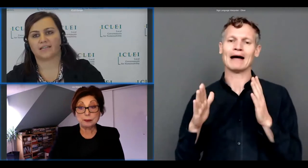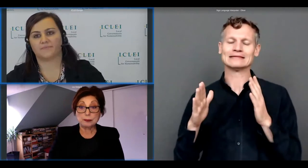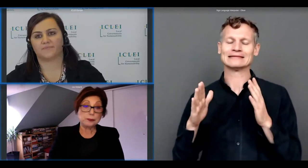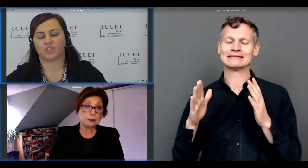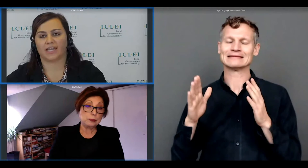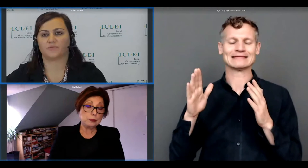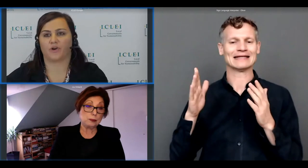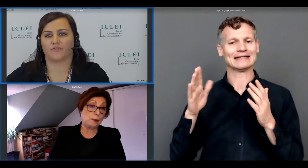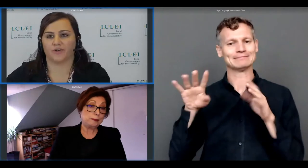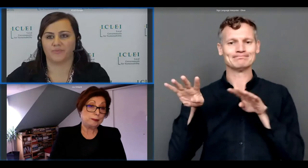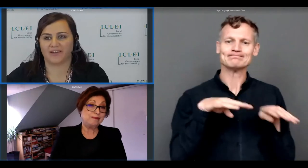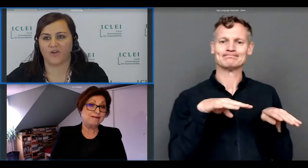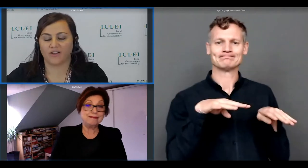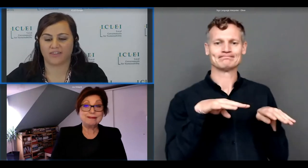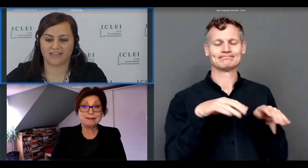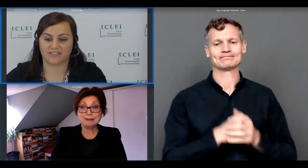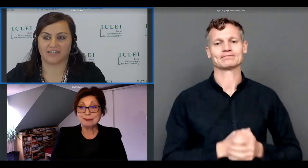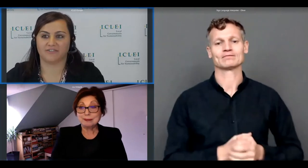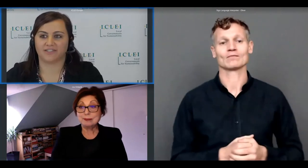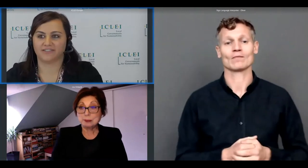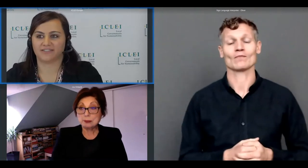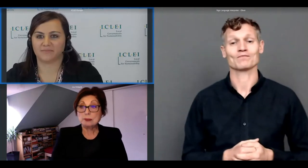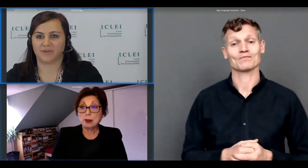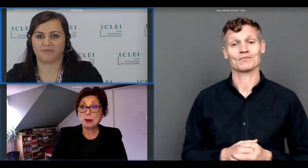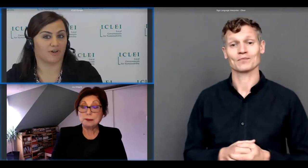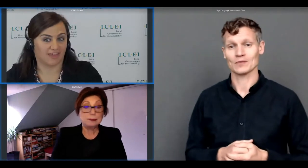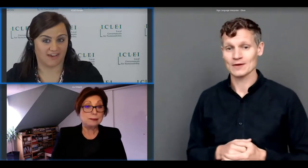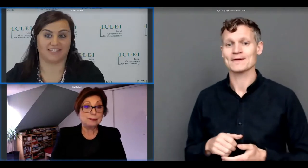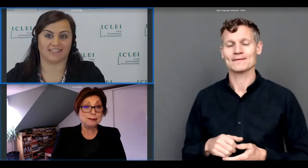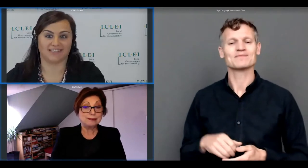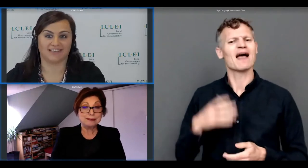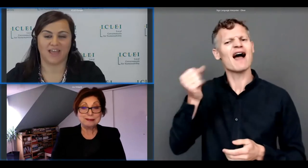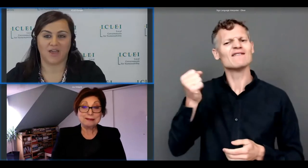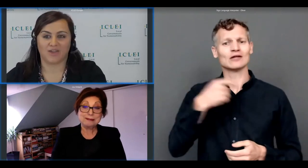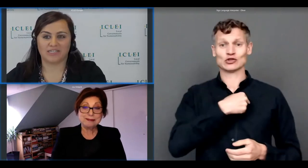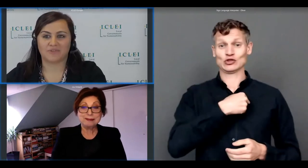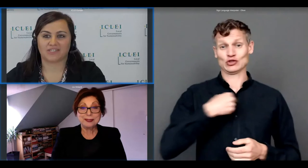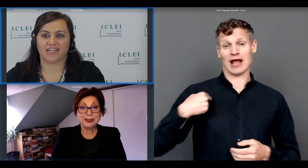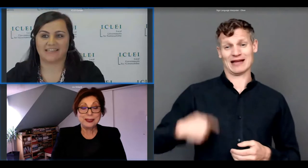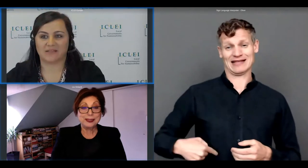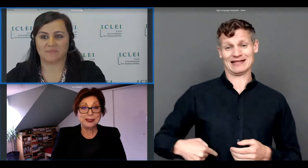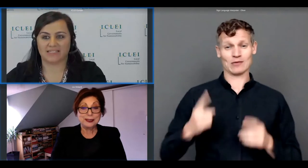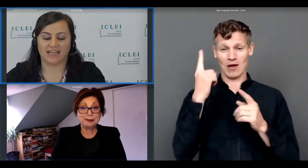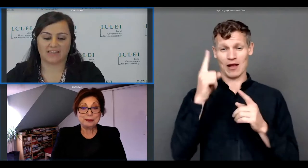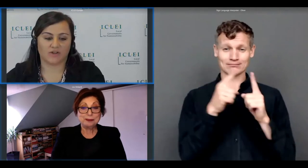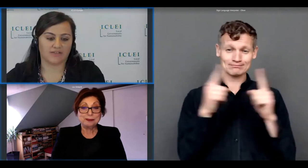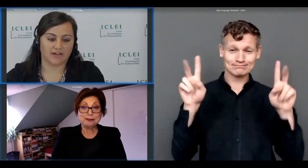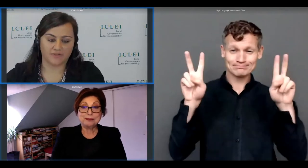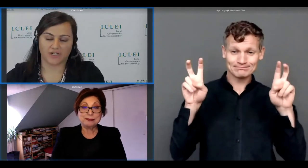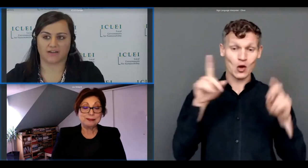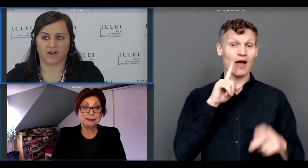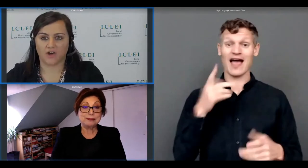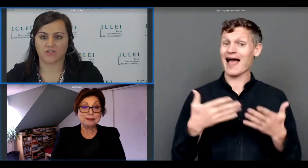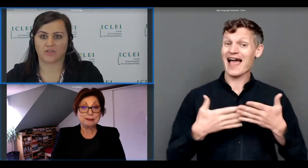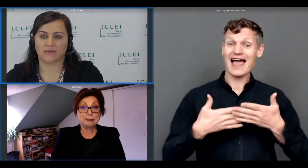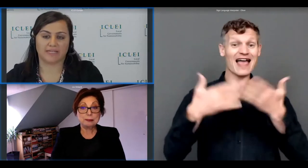this chinese proverb that all things are difficult before they are easy you seem to suggest that besides all the suffering